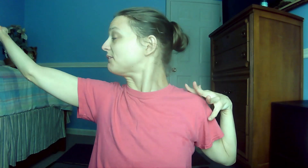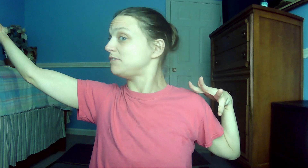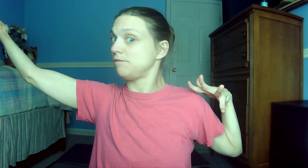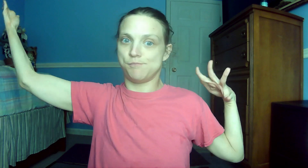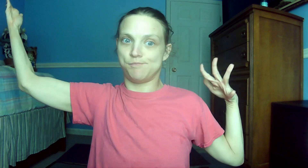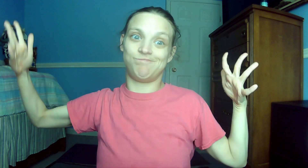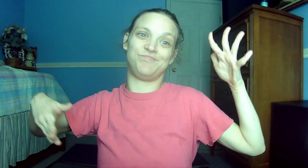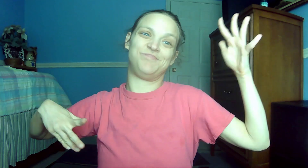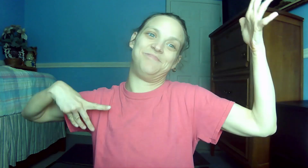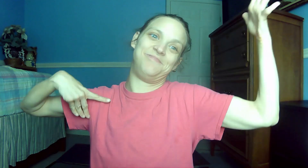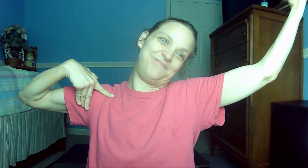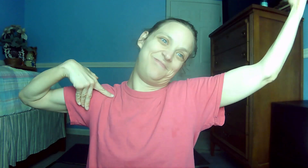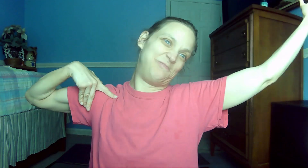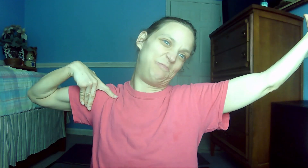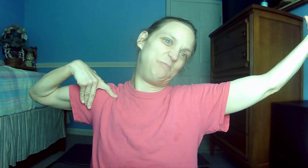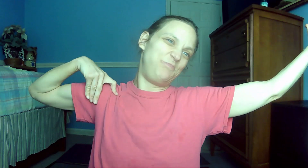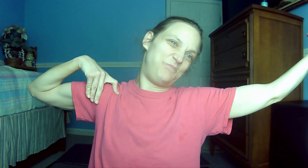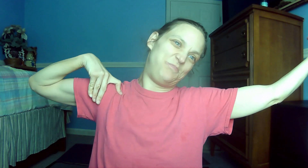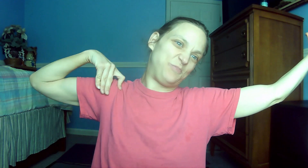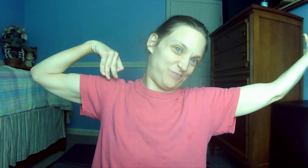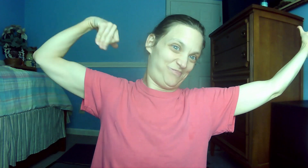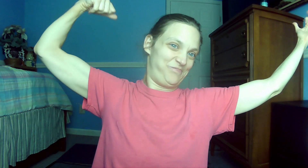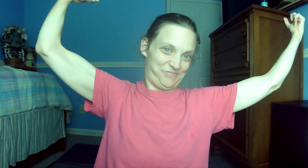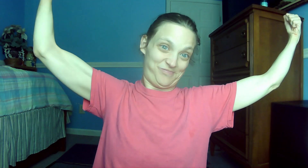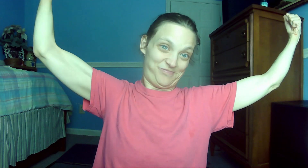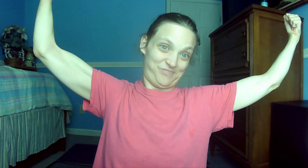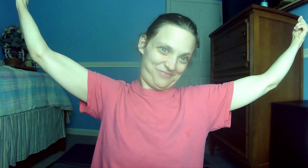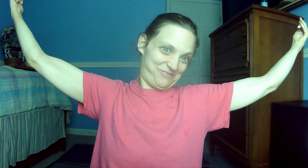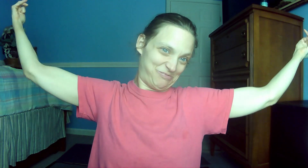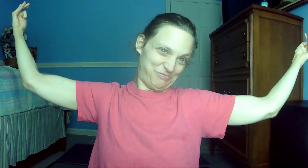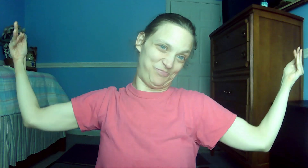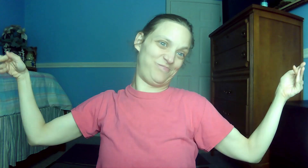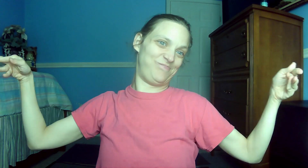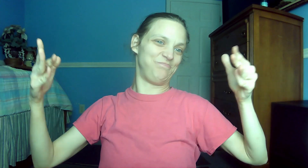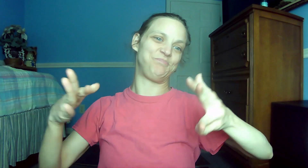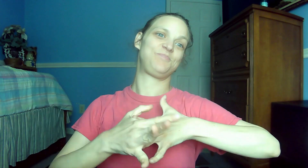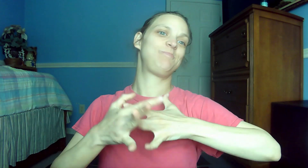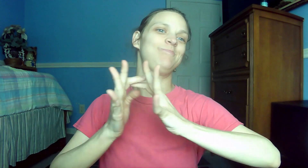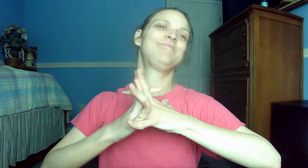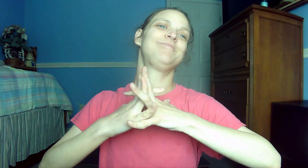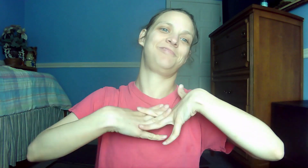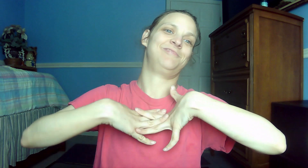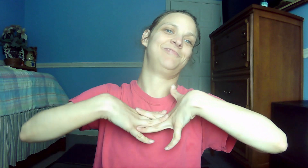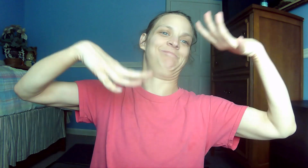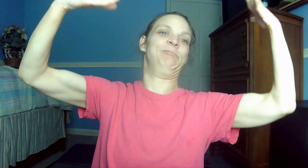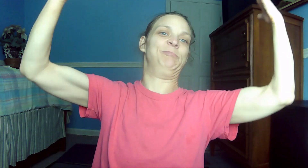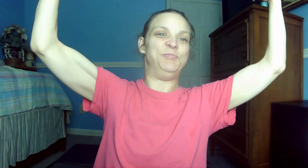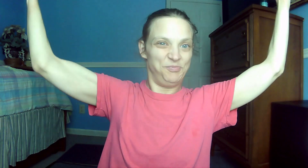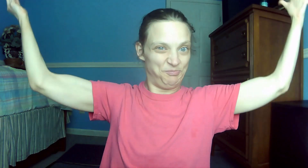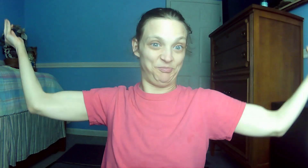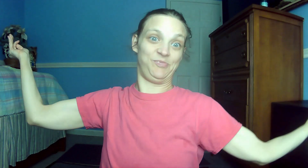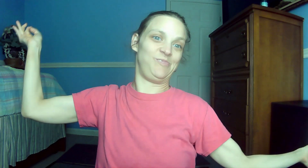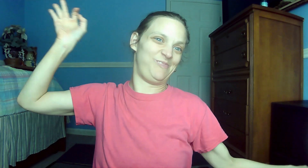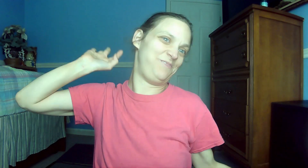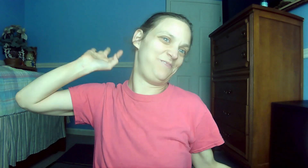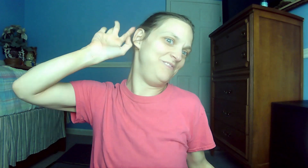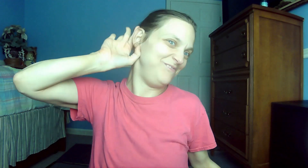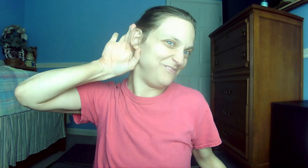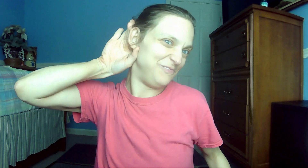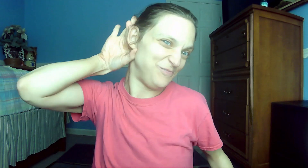3. Romans 10.17 Consequently, faith comes from hearing the message, and the message is heard through